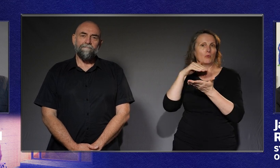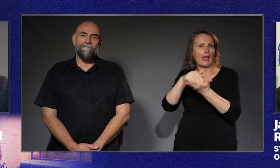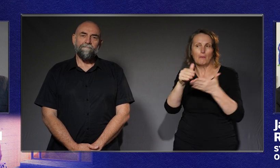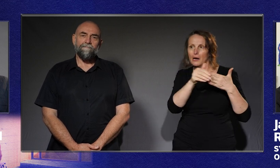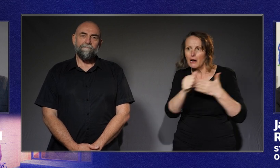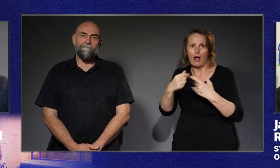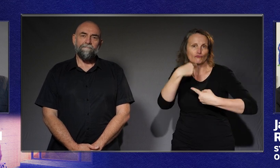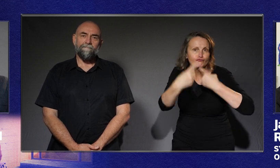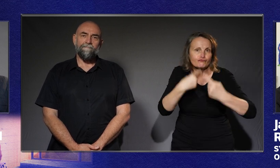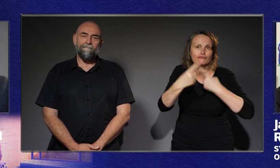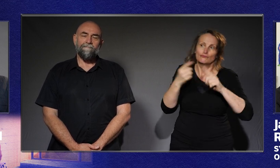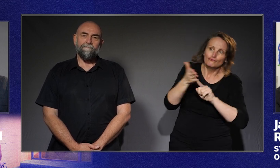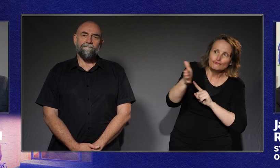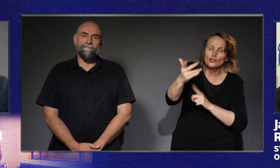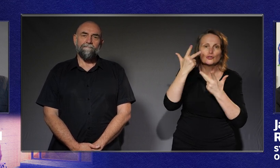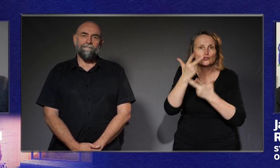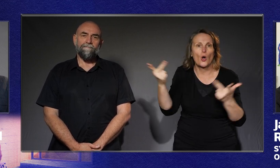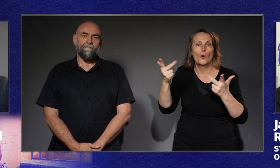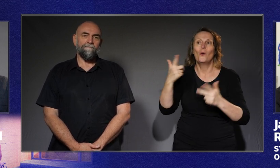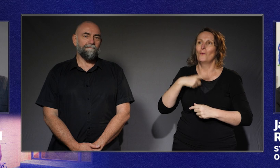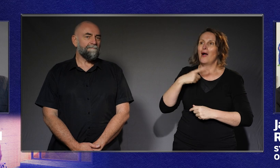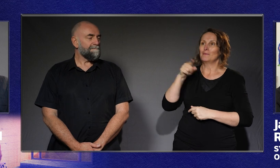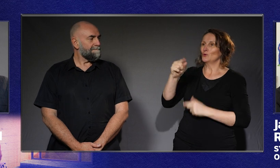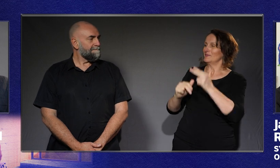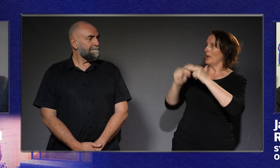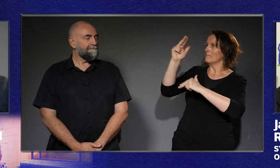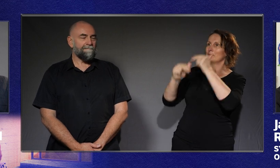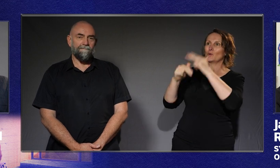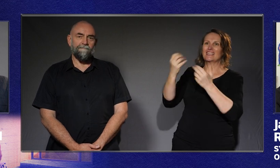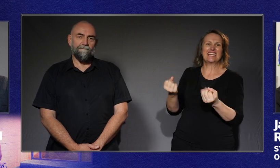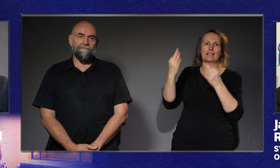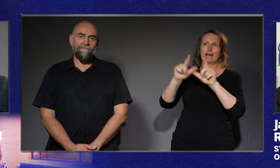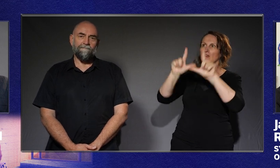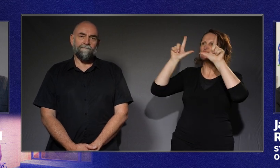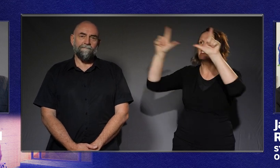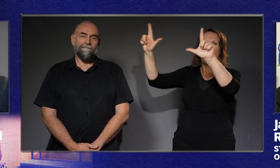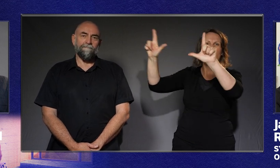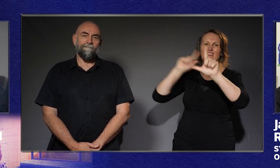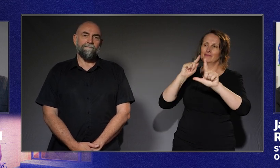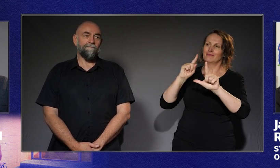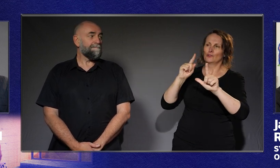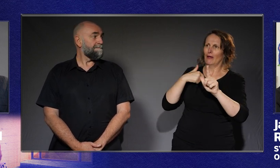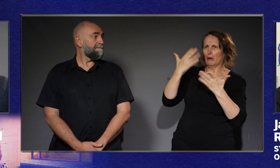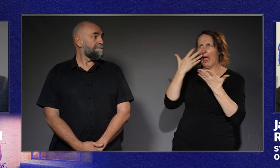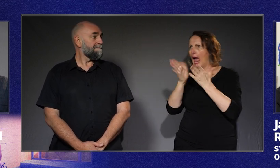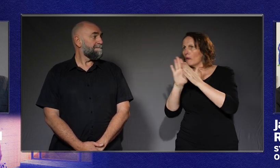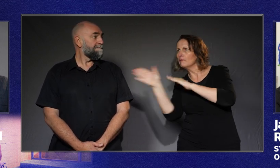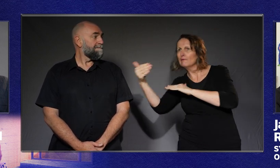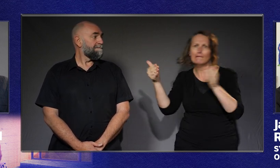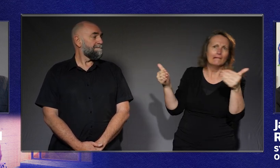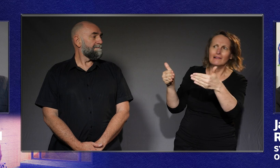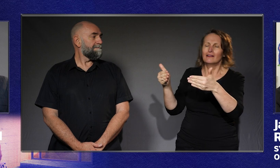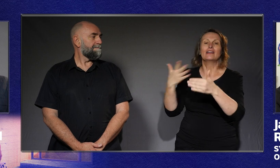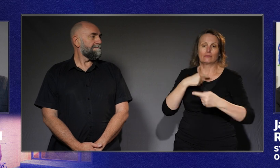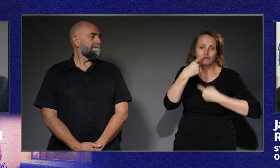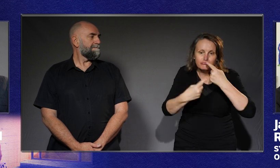you, to show you the way through. Because it is a building that doesn't have a big welcome sign and front red door, people need a